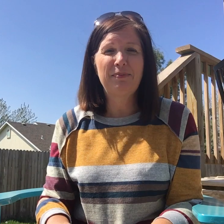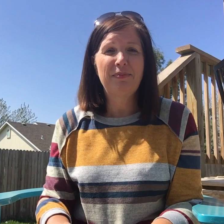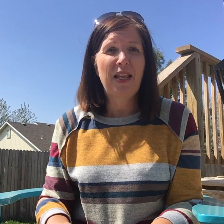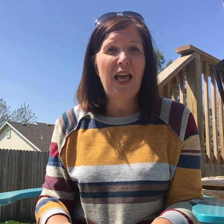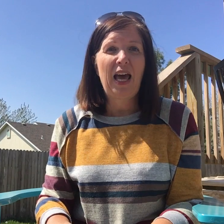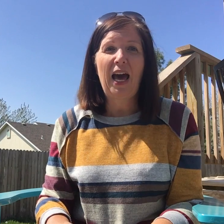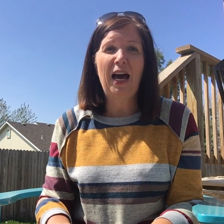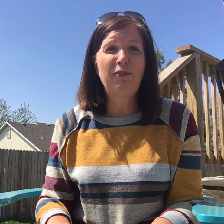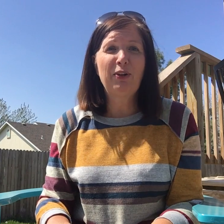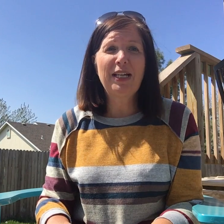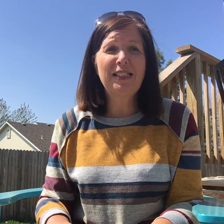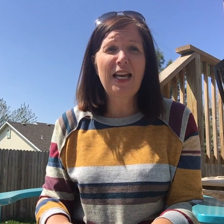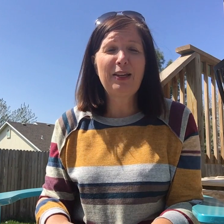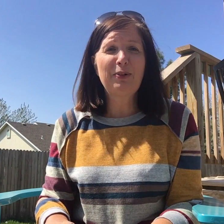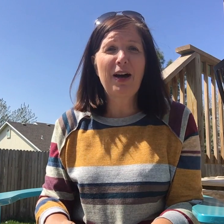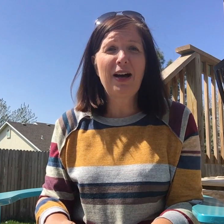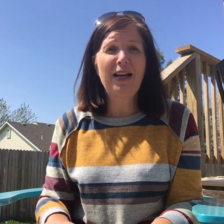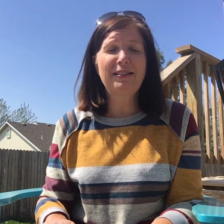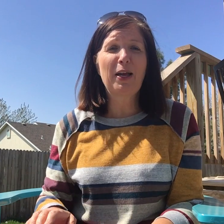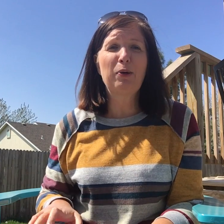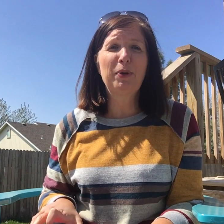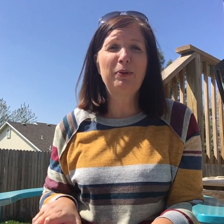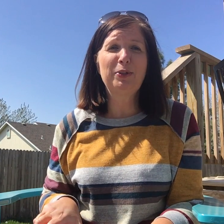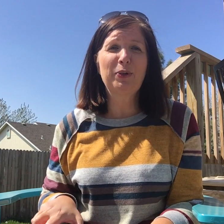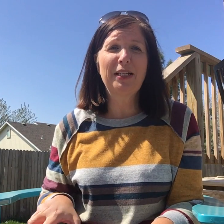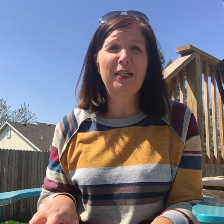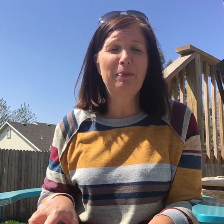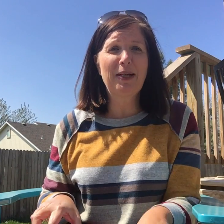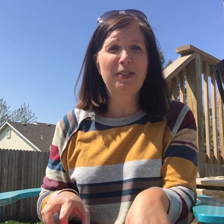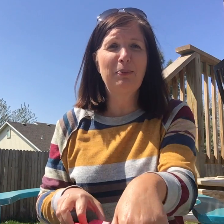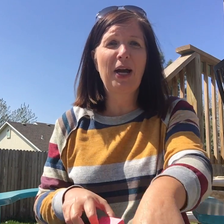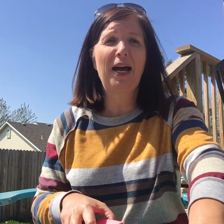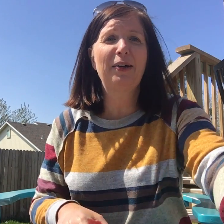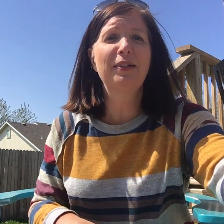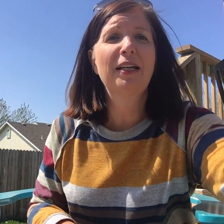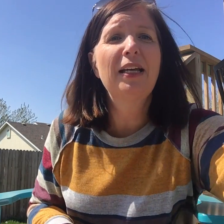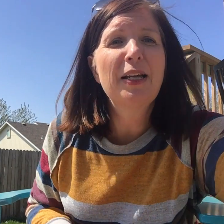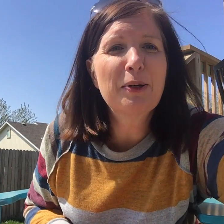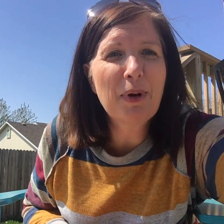have a great day you guys I hope you enjoyed Little Mousy Brown goodbye